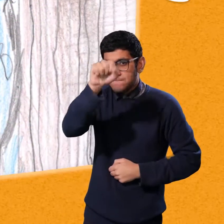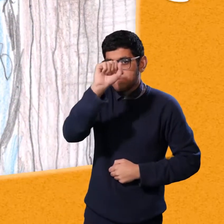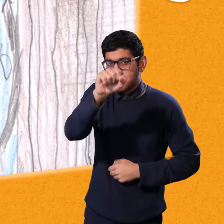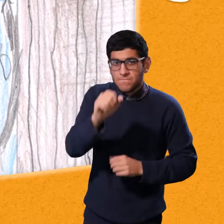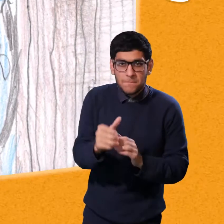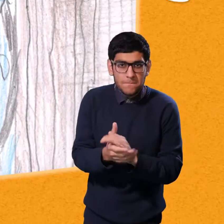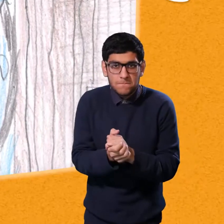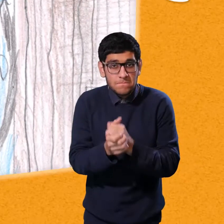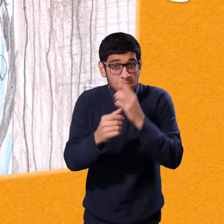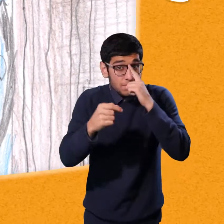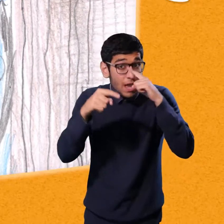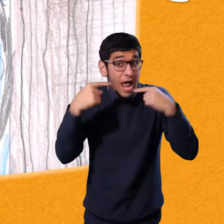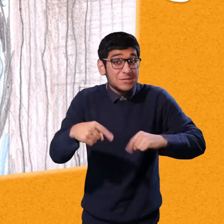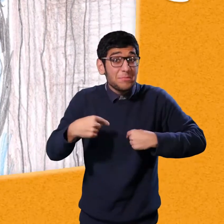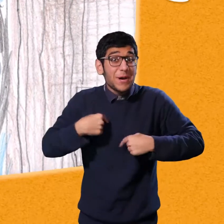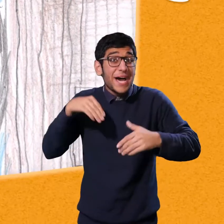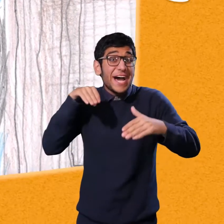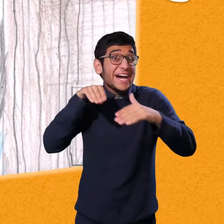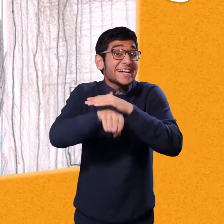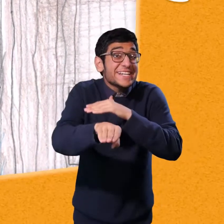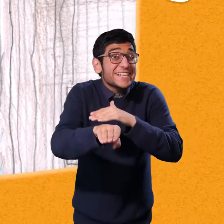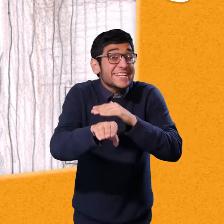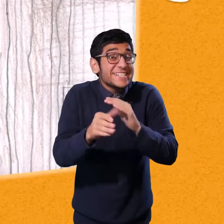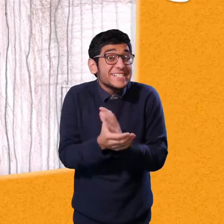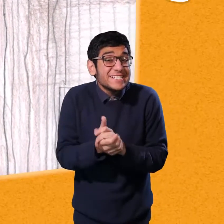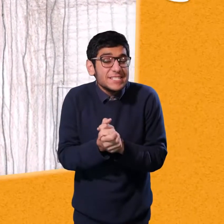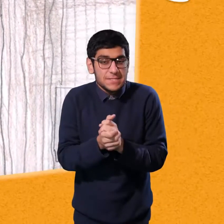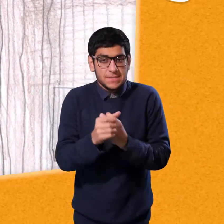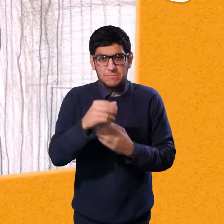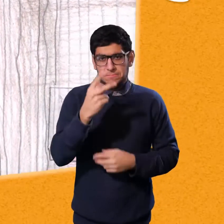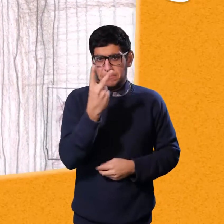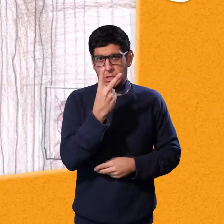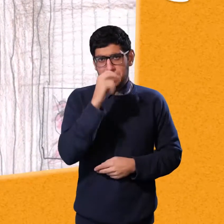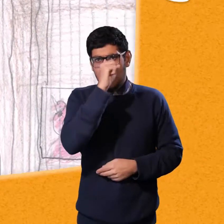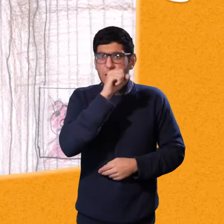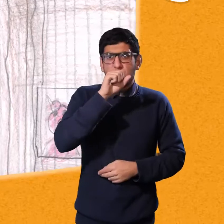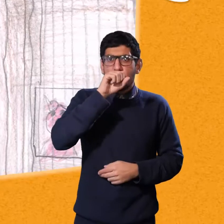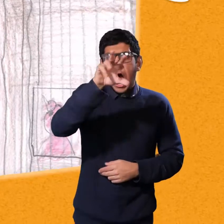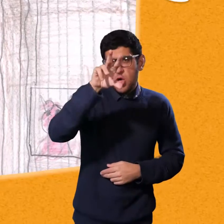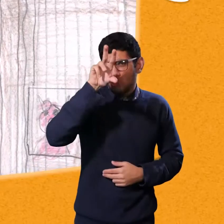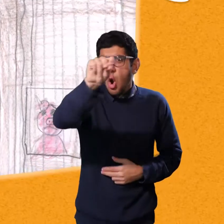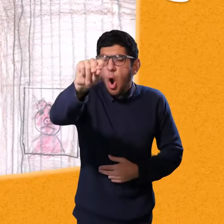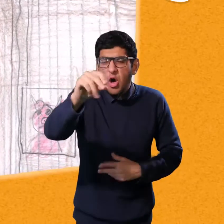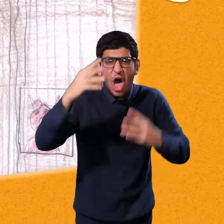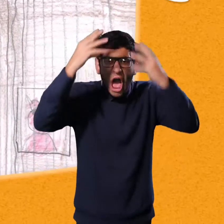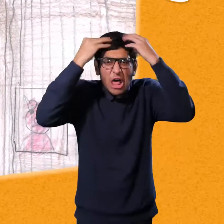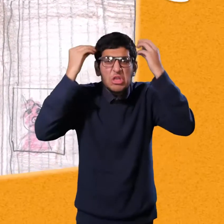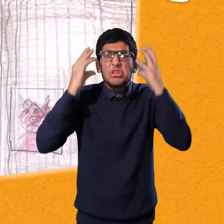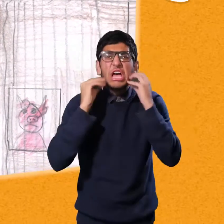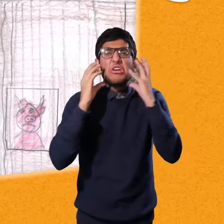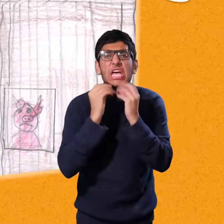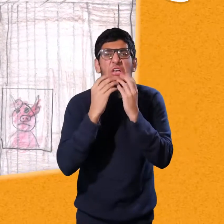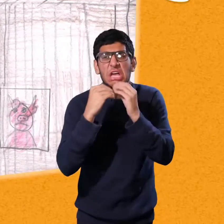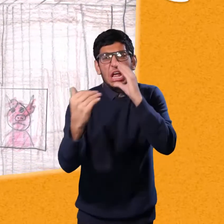And he knocked on the door. Let me in, little pigs. And the second little pig said, No,